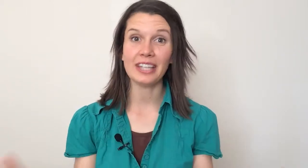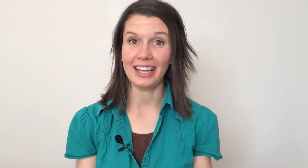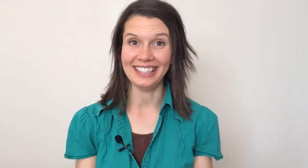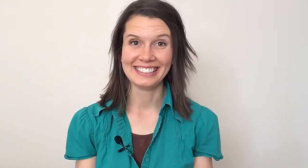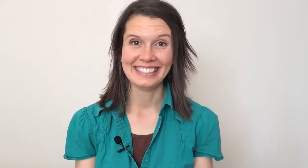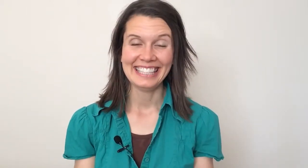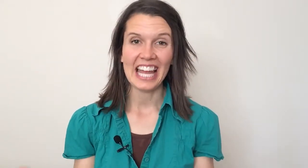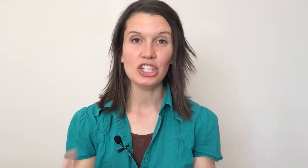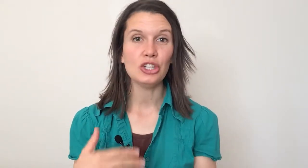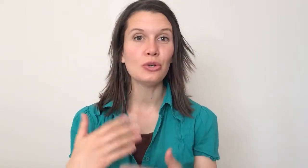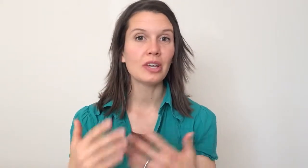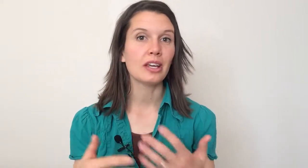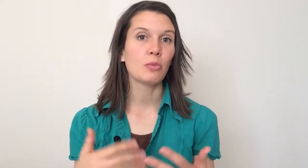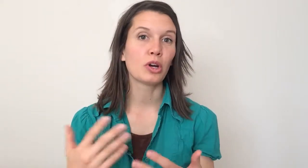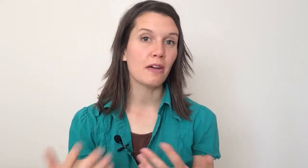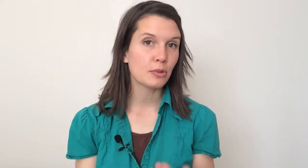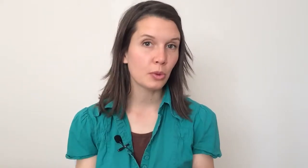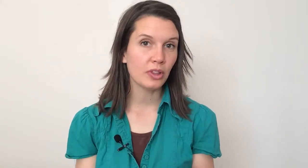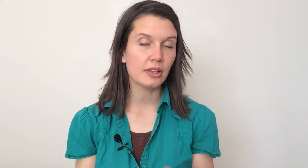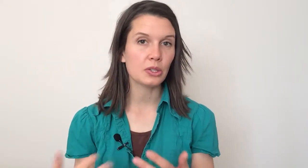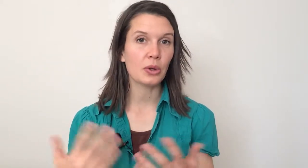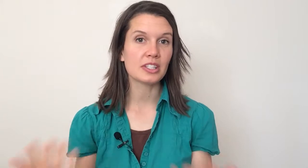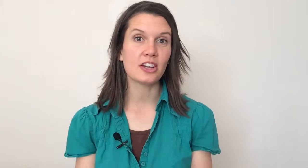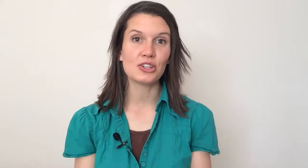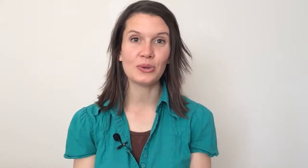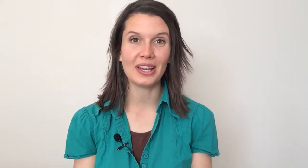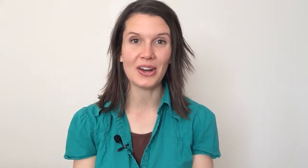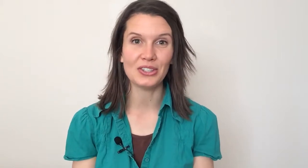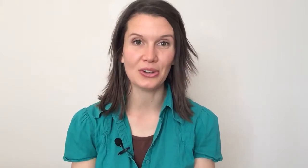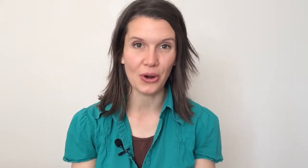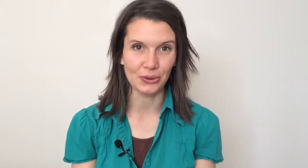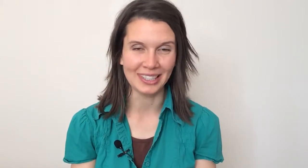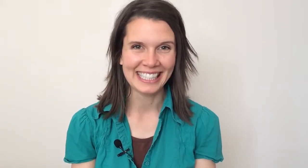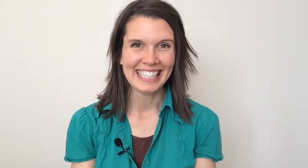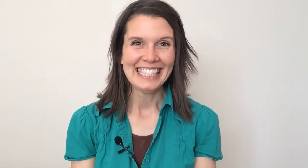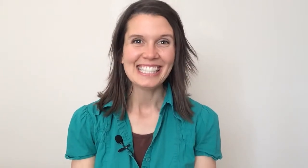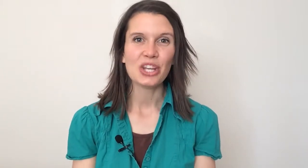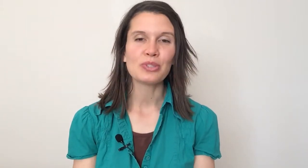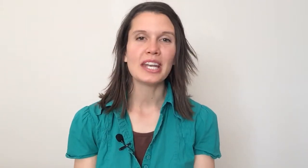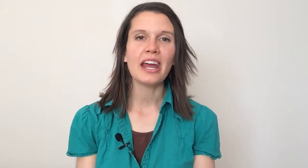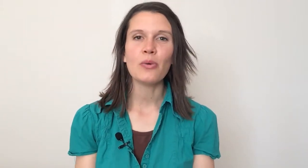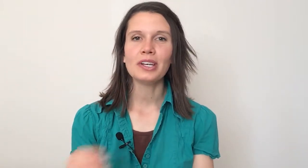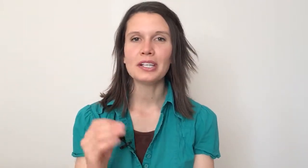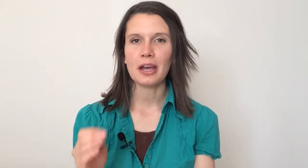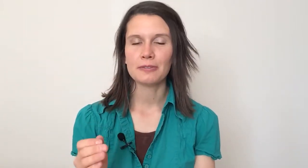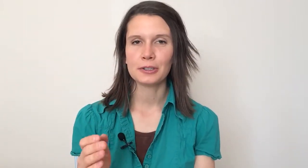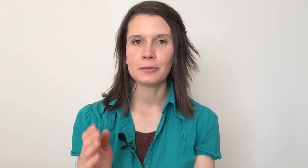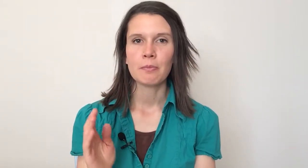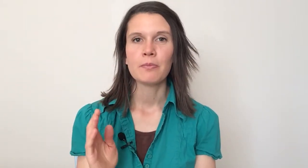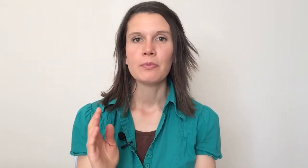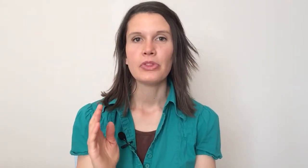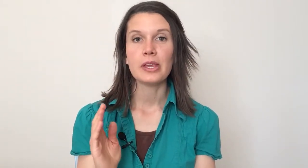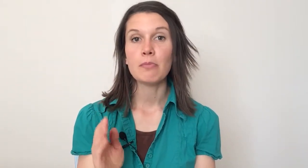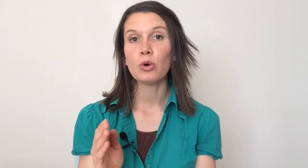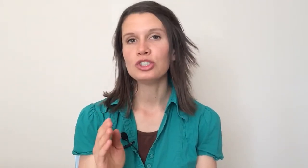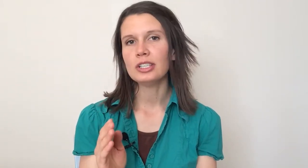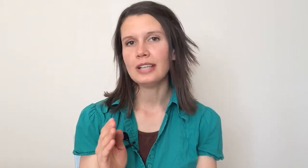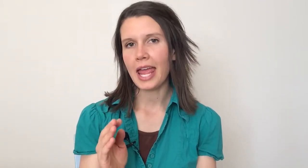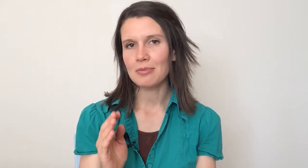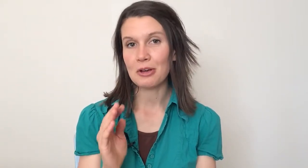day, and you can get more comfortable with it so you can start doing it on your own. So today I wanted to cover the emotion named